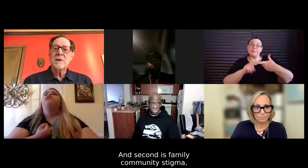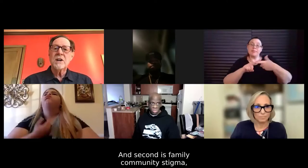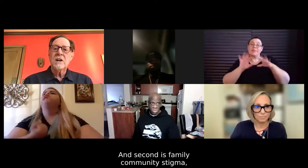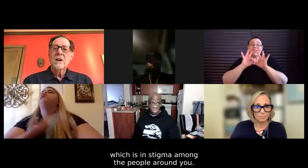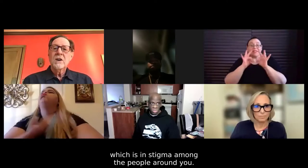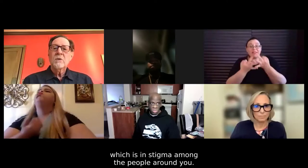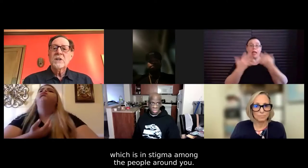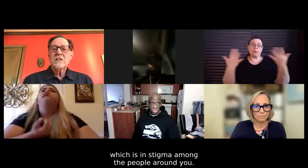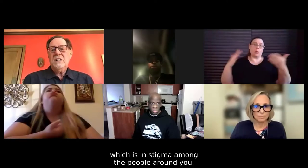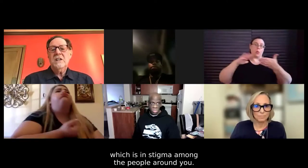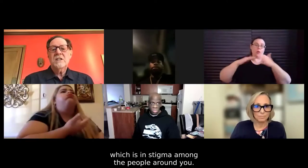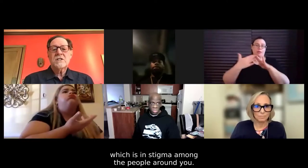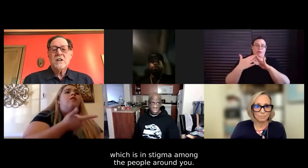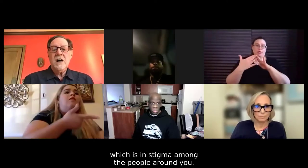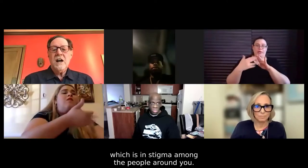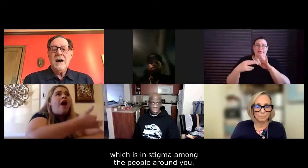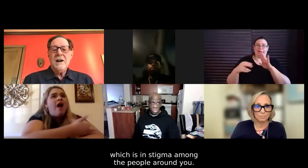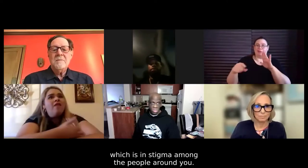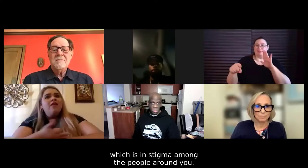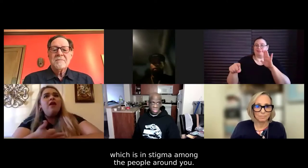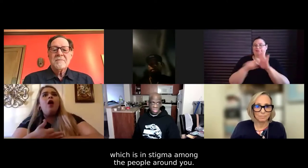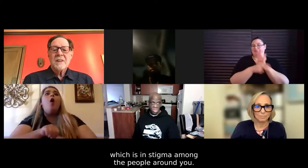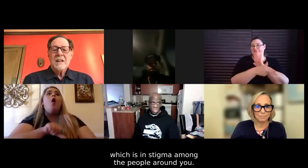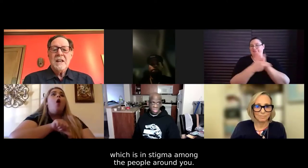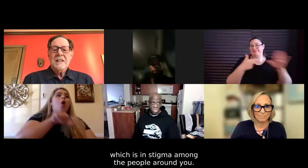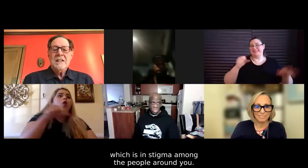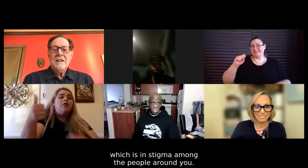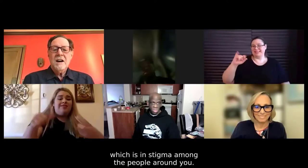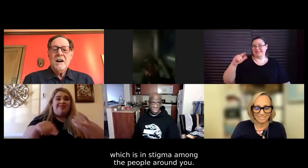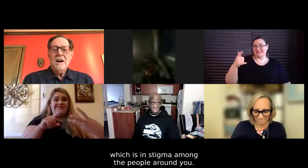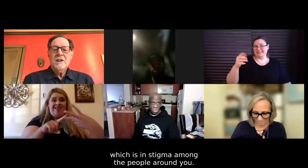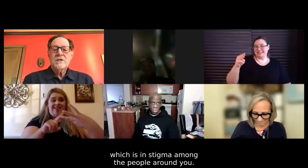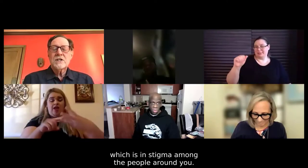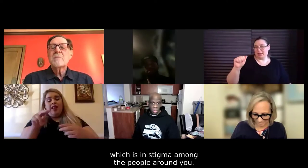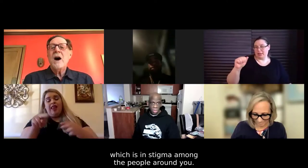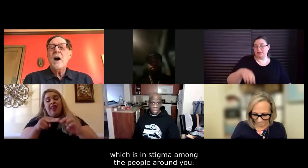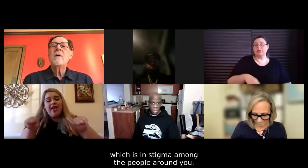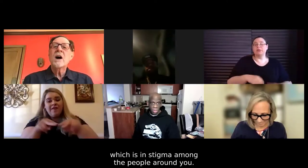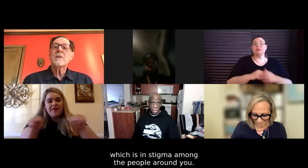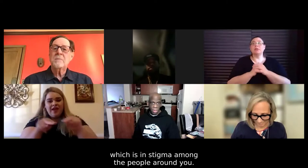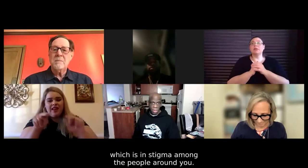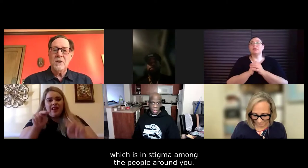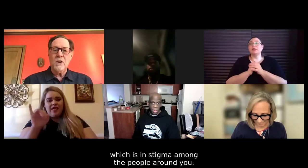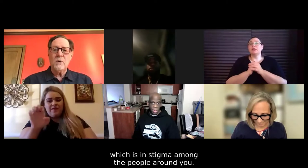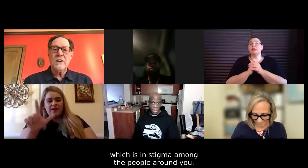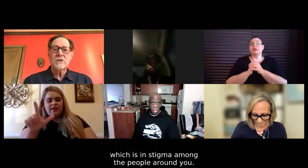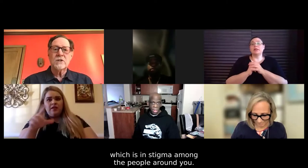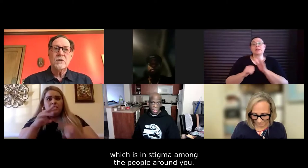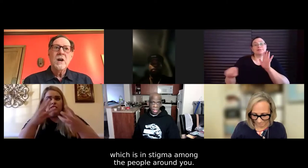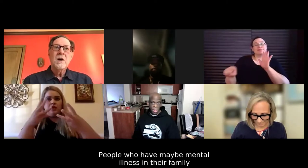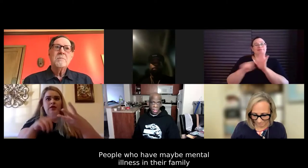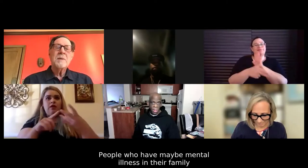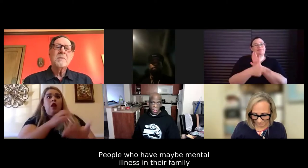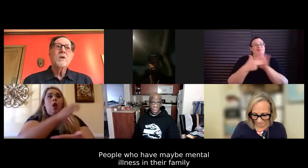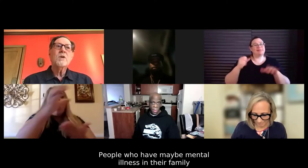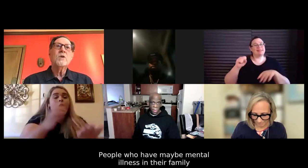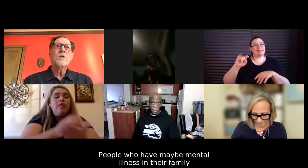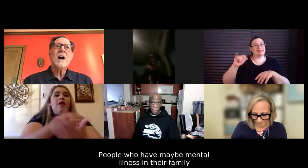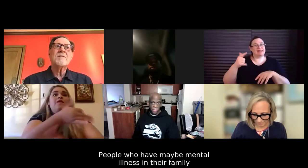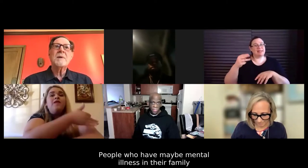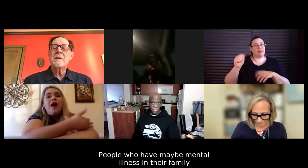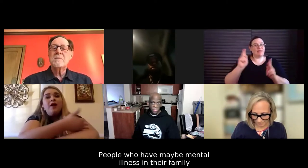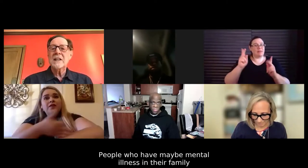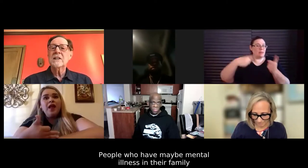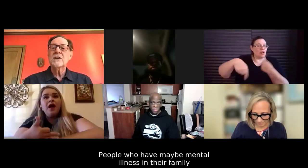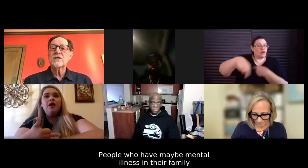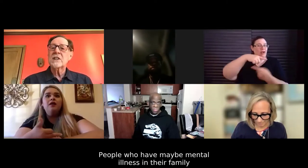stigma, which is in stigma among the people around you. People who